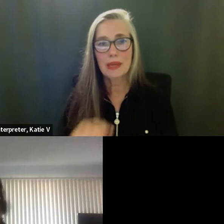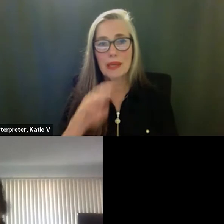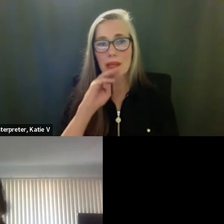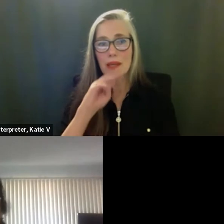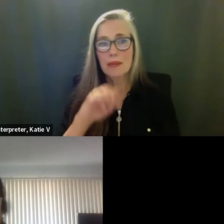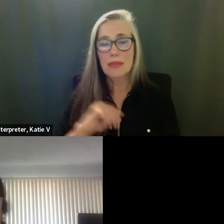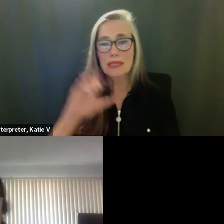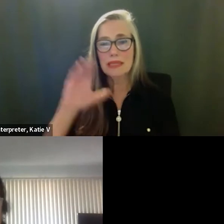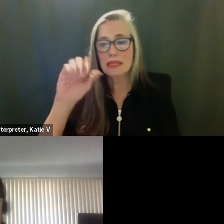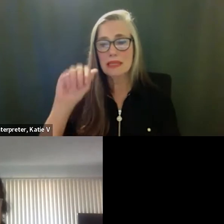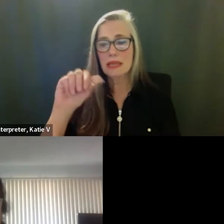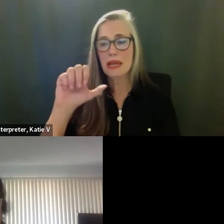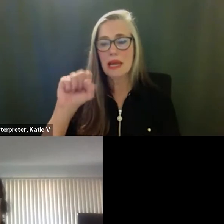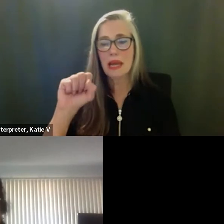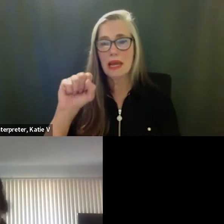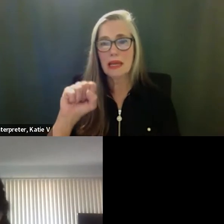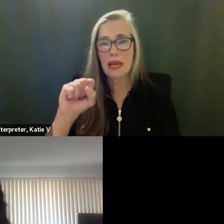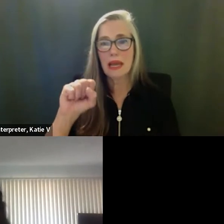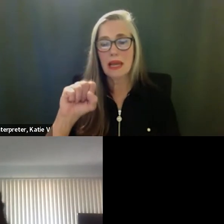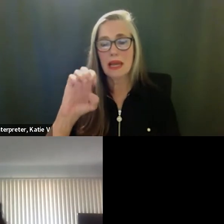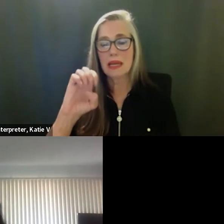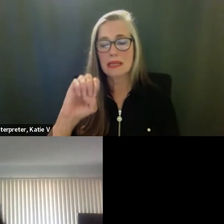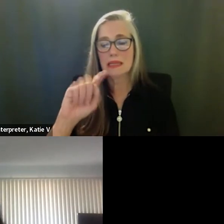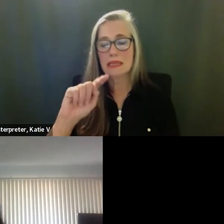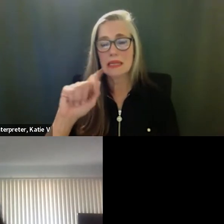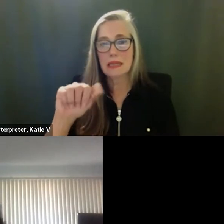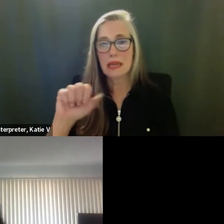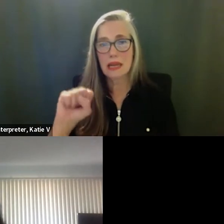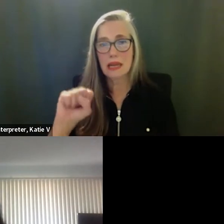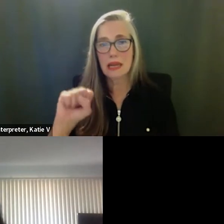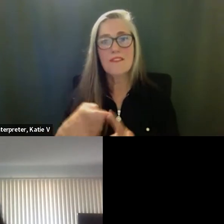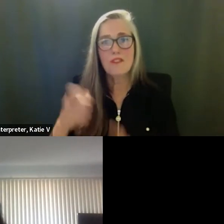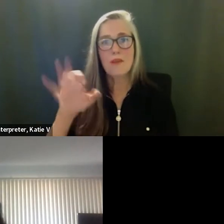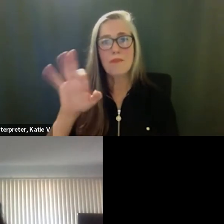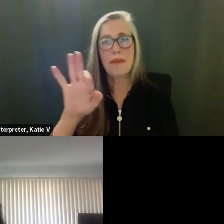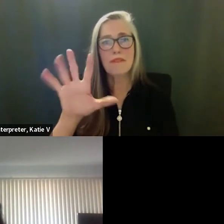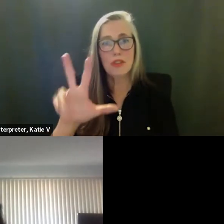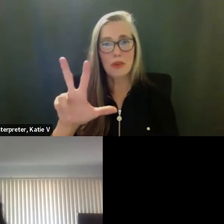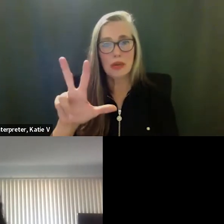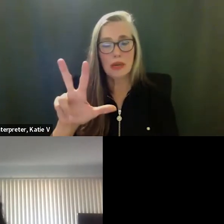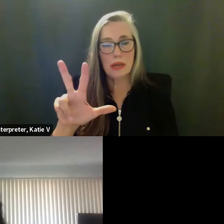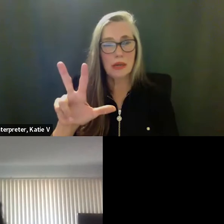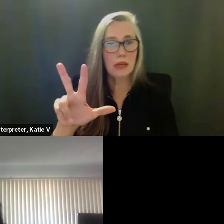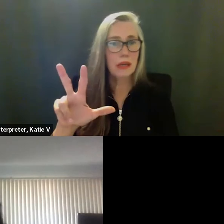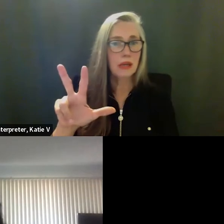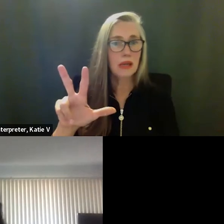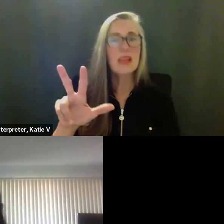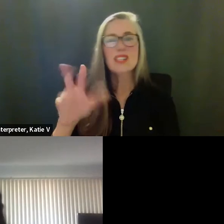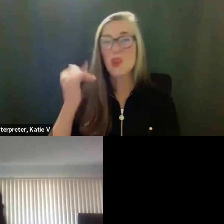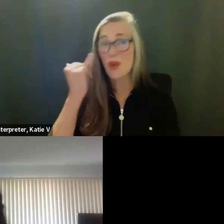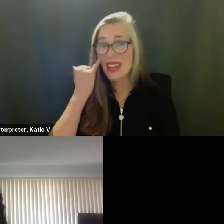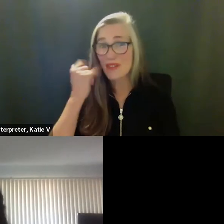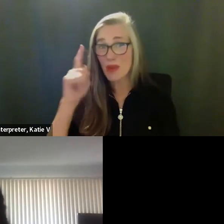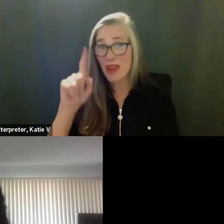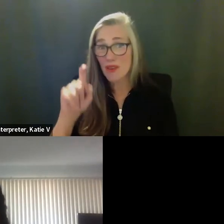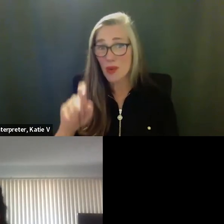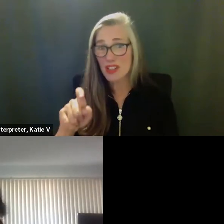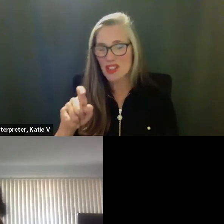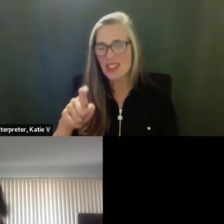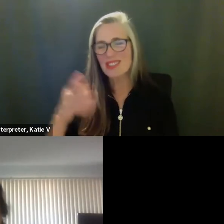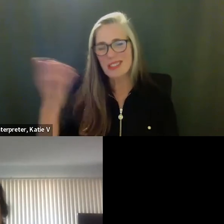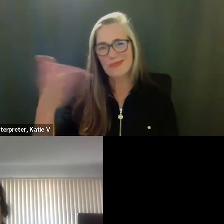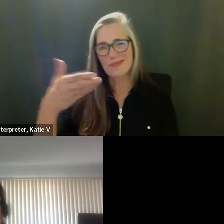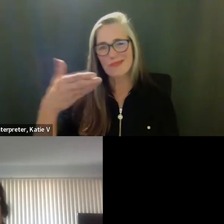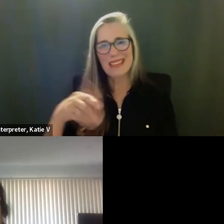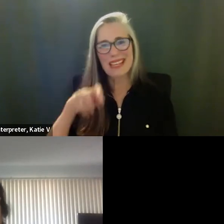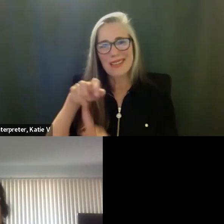from? Yeah. Or at F3, right? Right. So if we have any questions, I know she's here, be here to add to those questions with regards to the